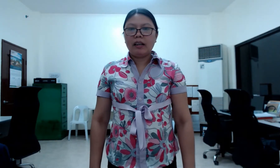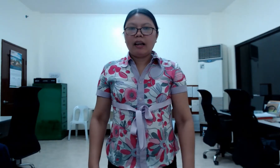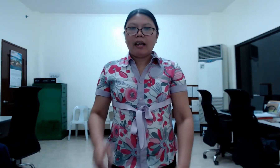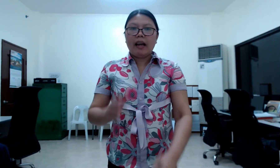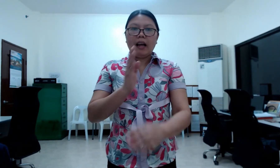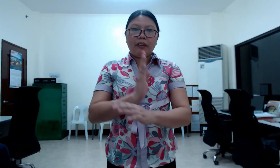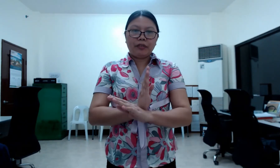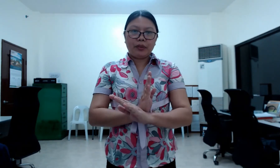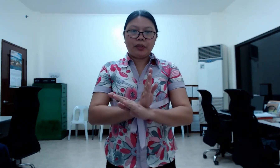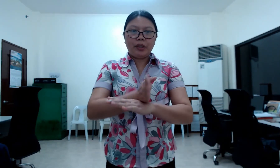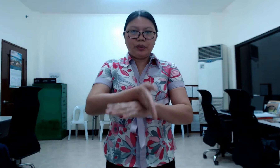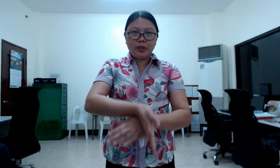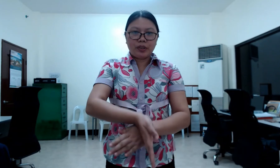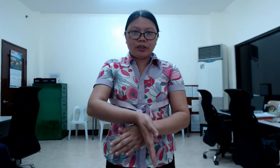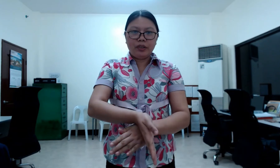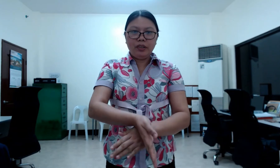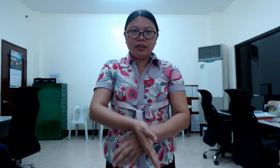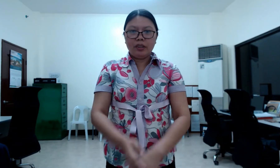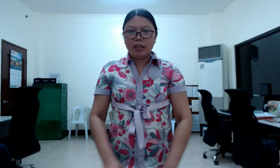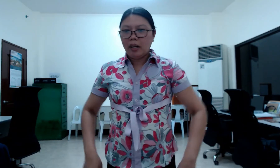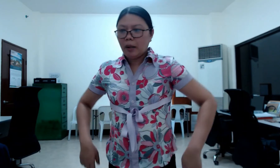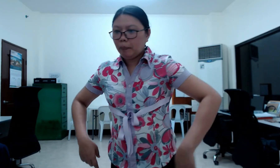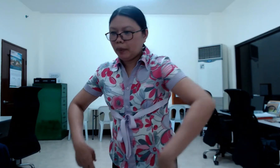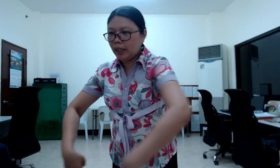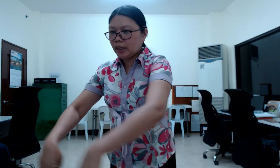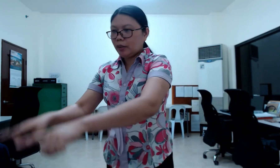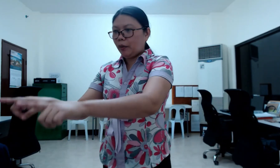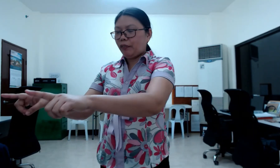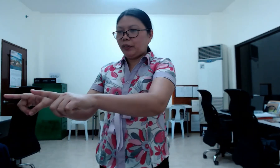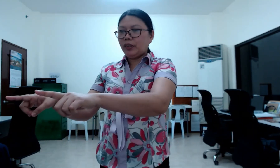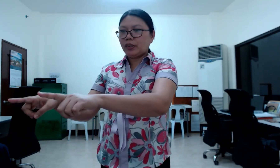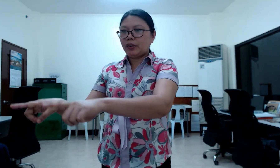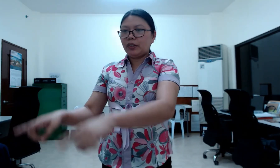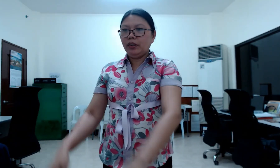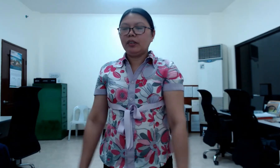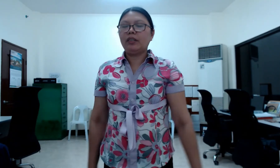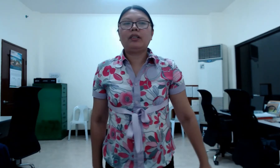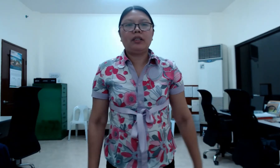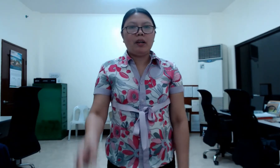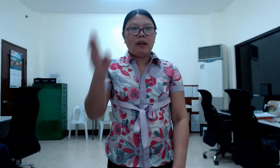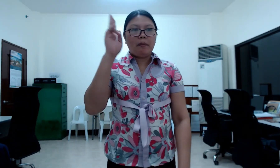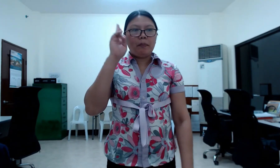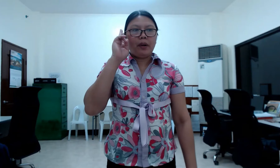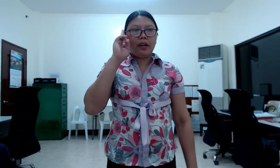Stanza you, sir. Please go further. Brother.